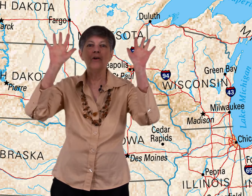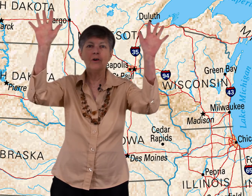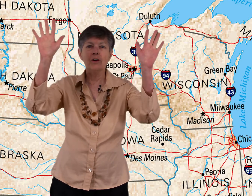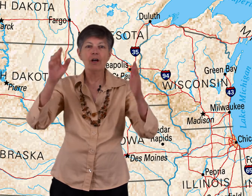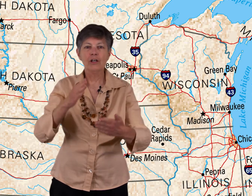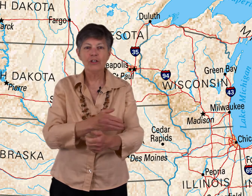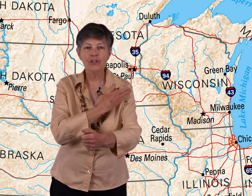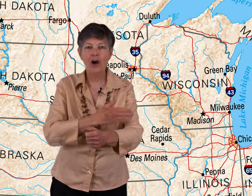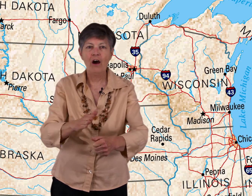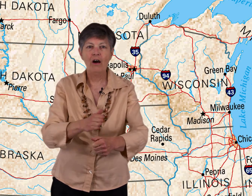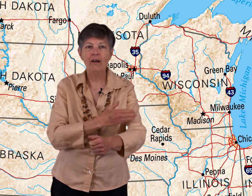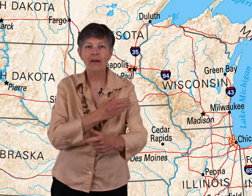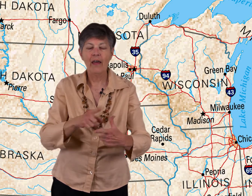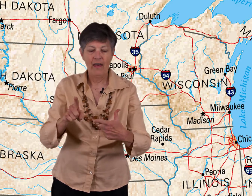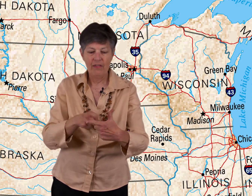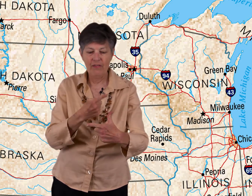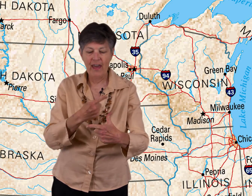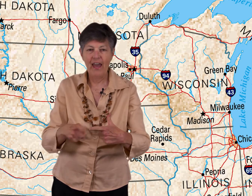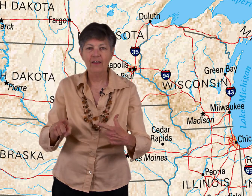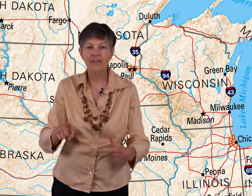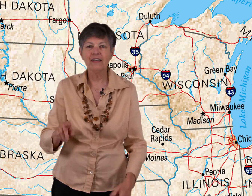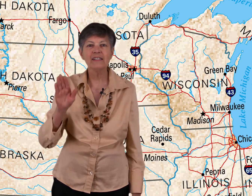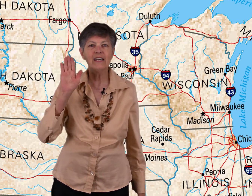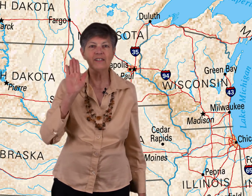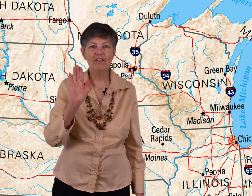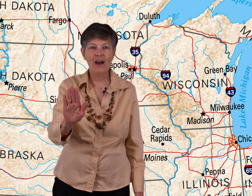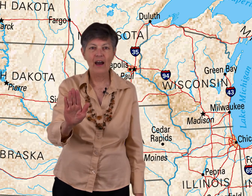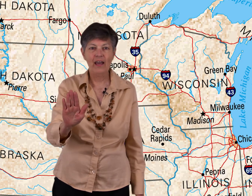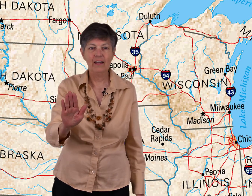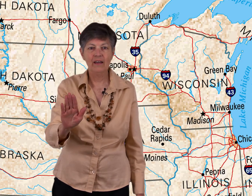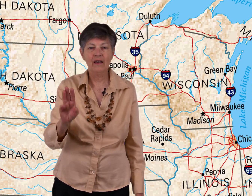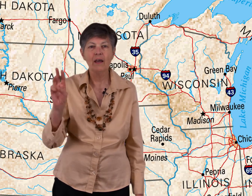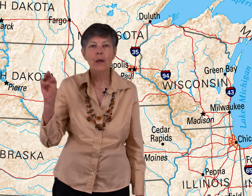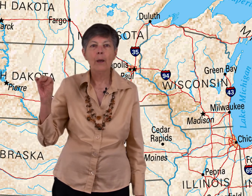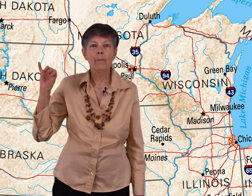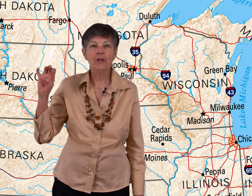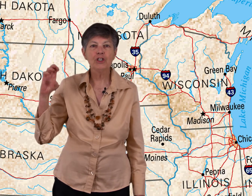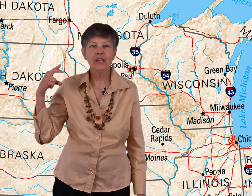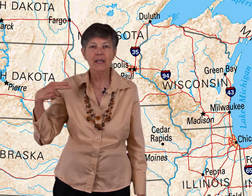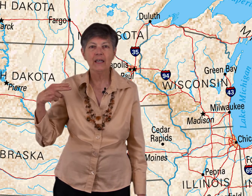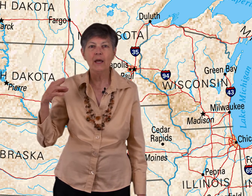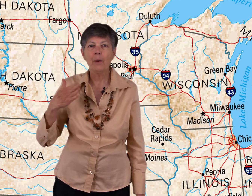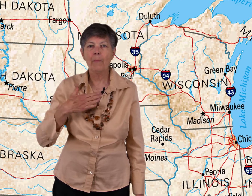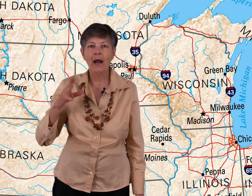song than this is thine, Michigan, my